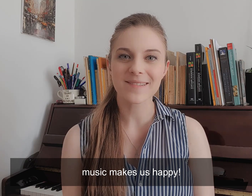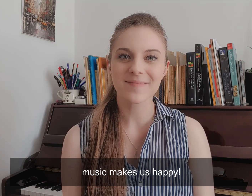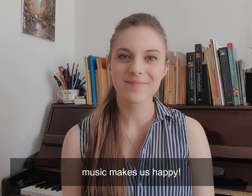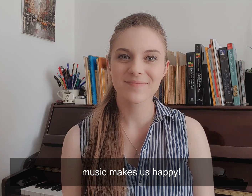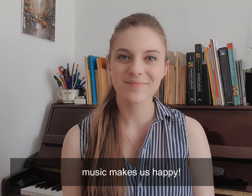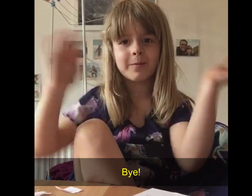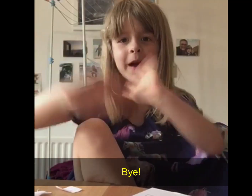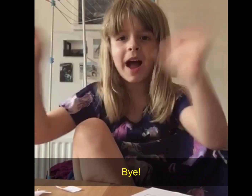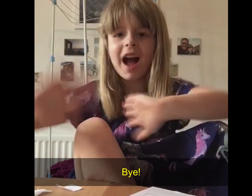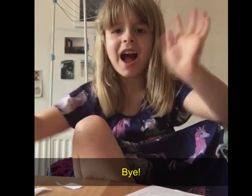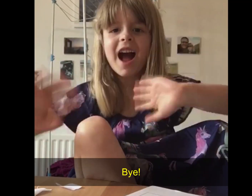Bye!